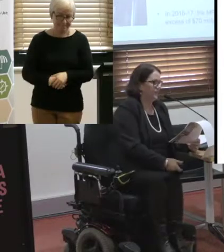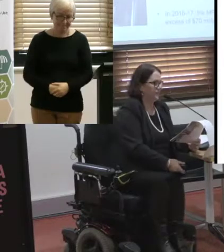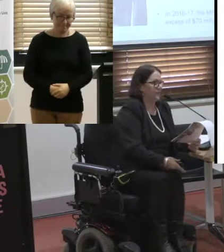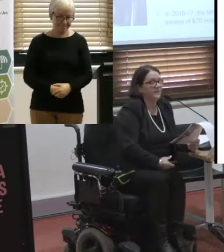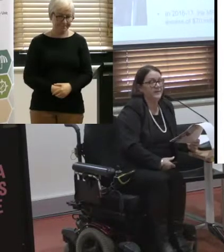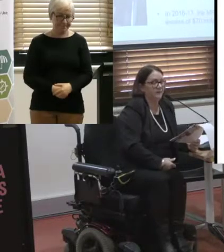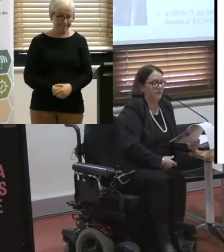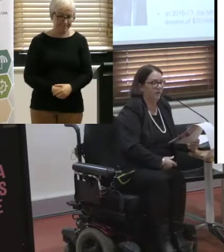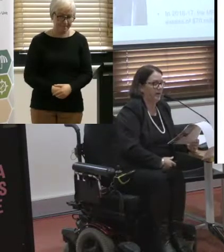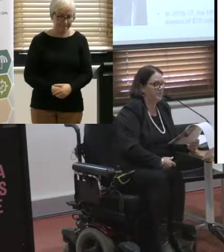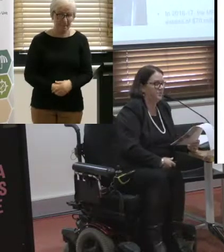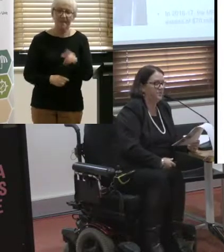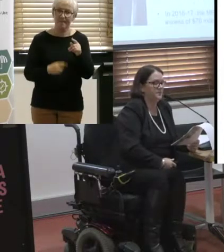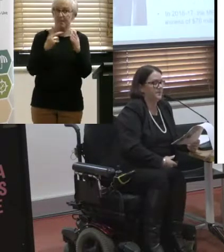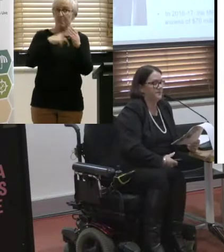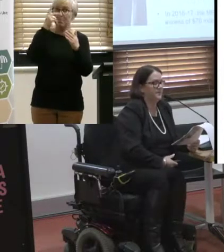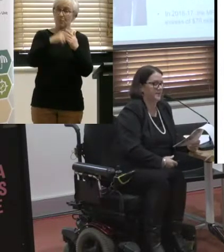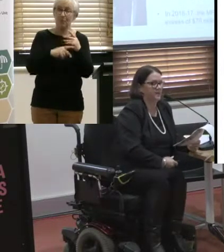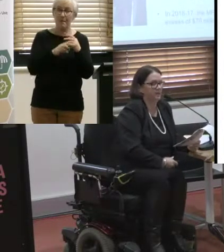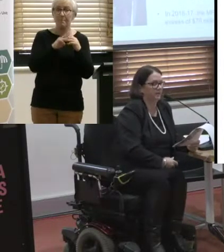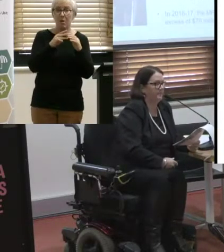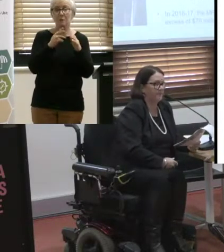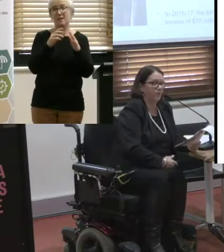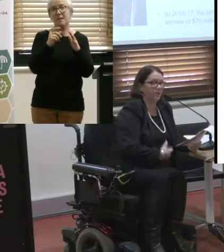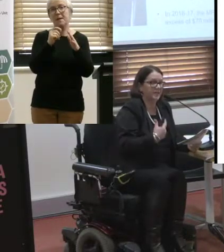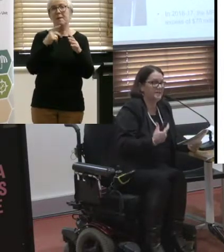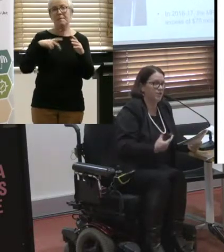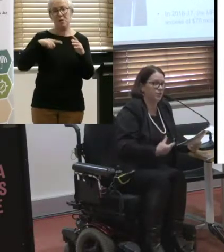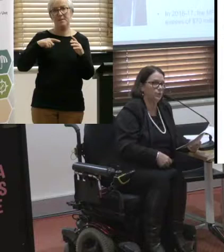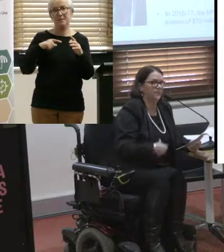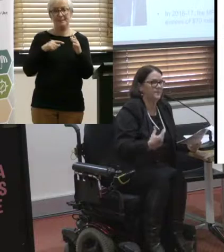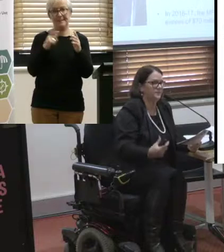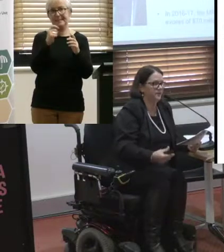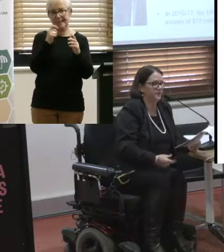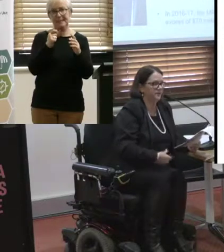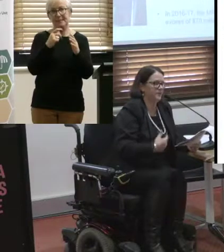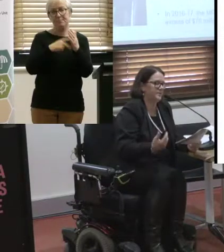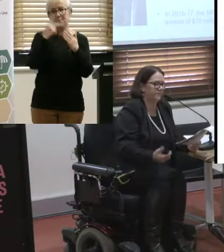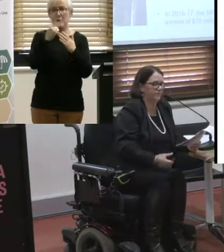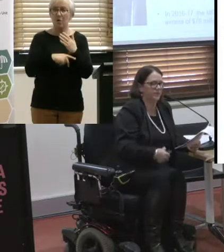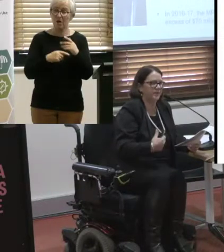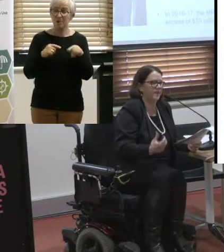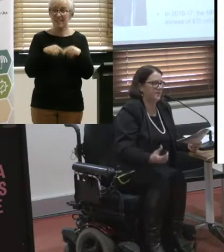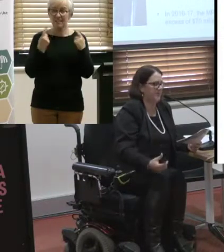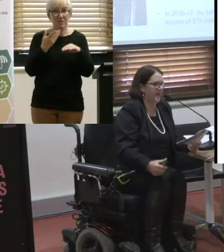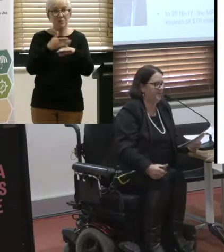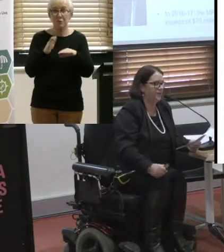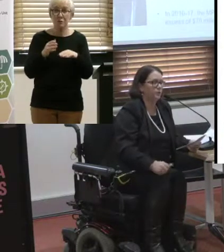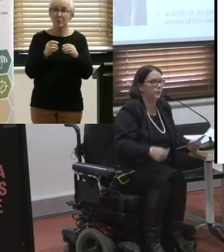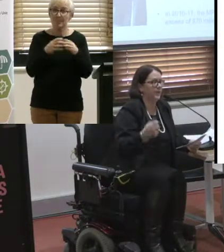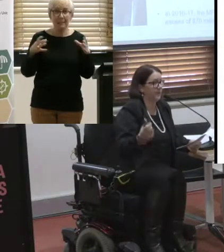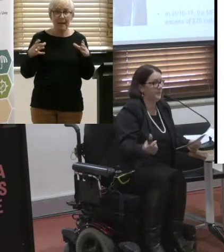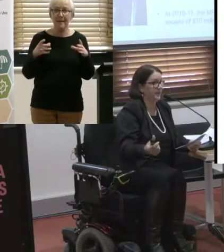So the MPTP program is the multi-purpose taxi program. Will that continue? Will it different? Will it be different? Will it expand?